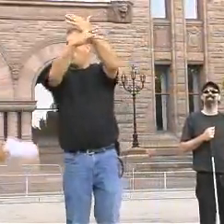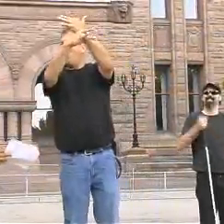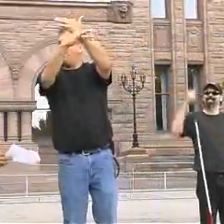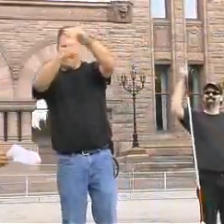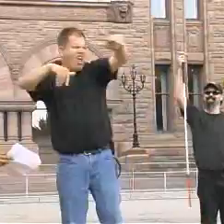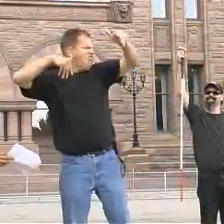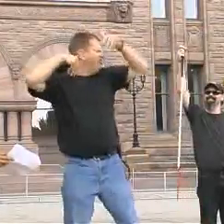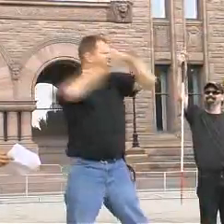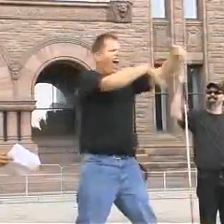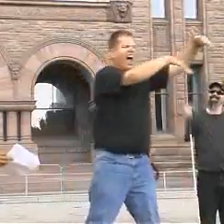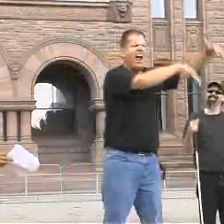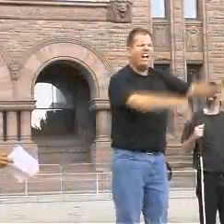In Germany. In Germany.